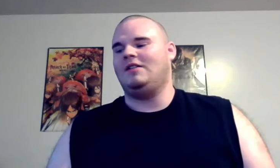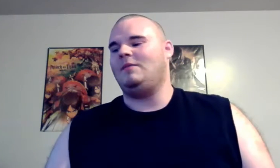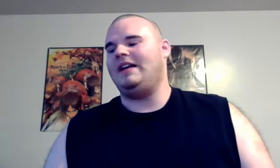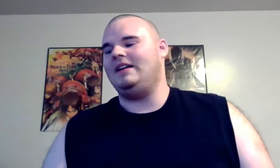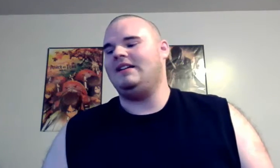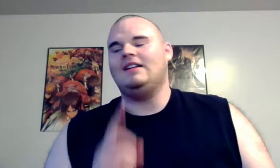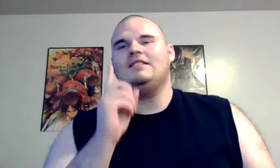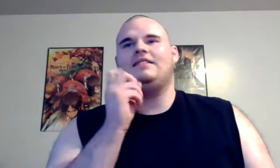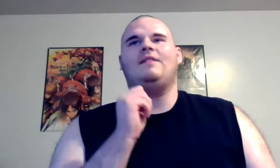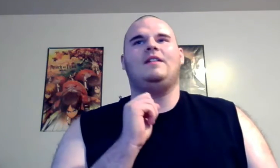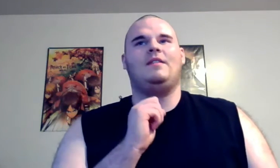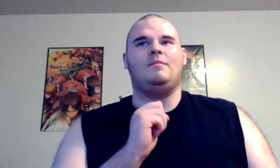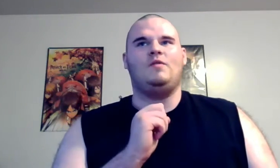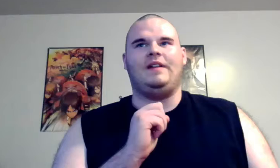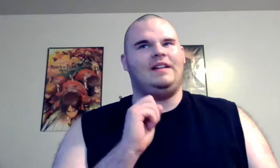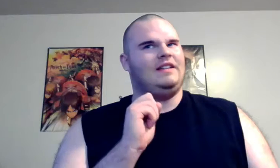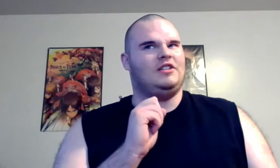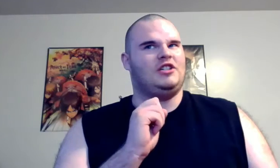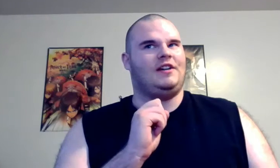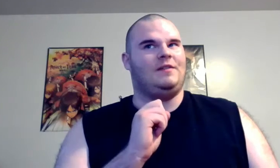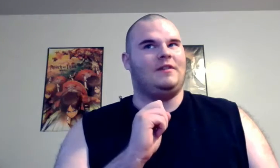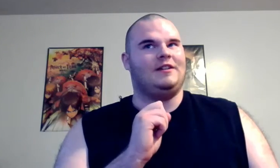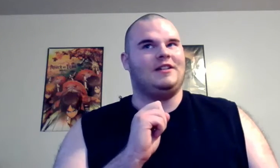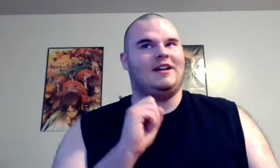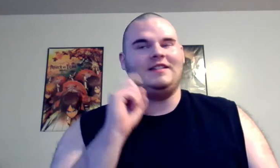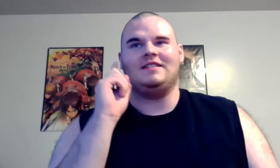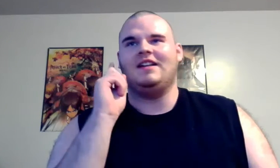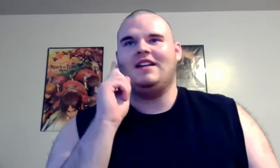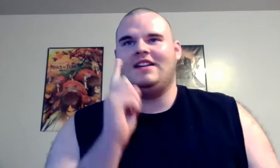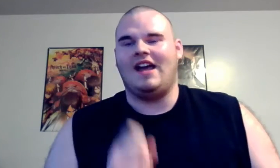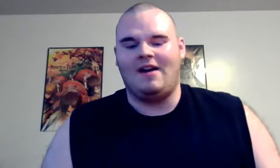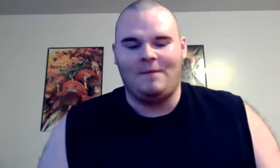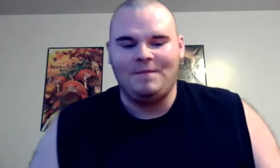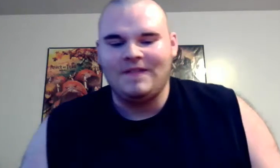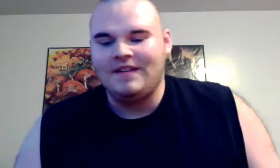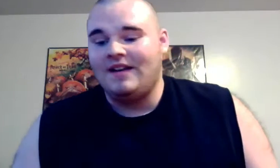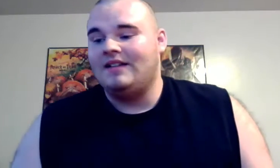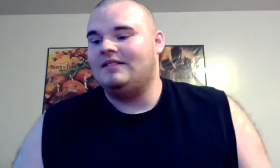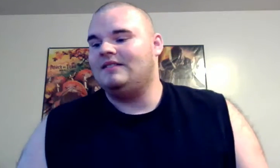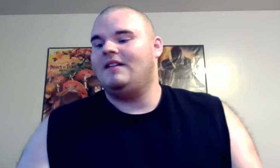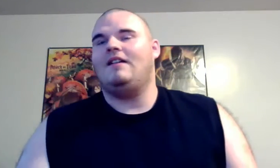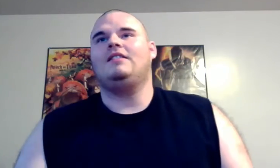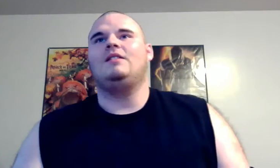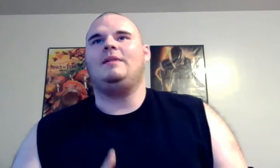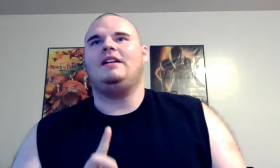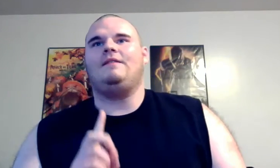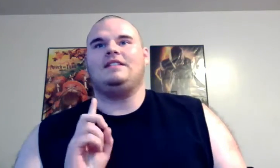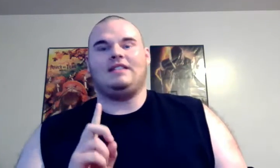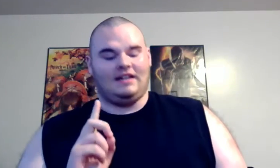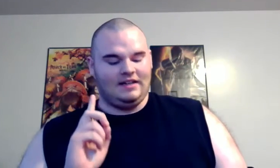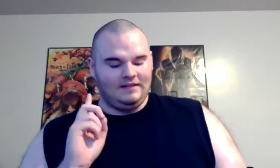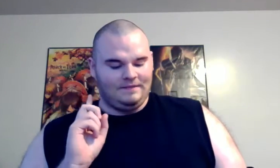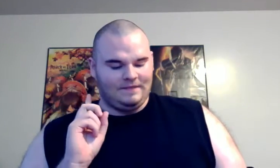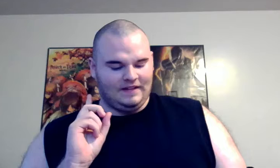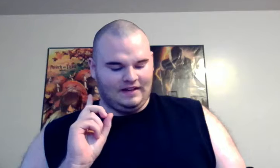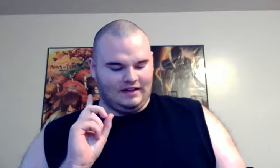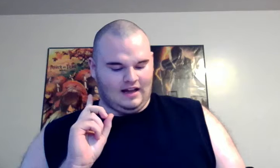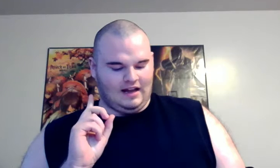-awaited seventh movie in the Chucky franchise now a little bit of a setting and